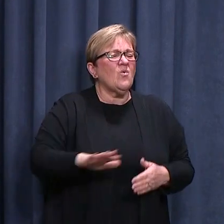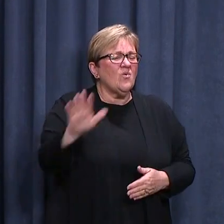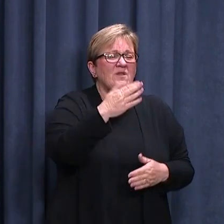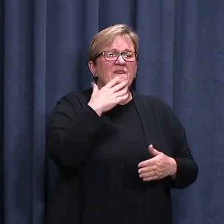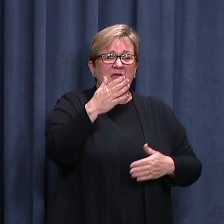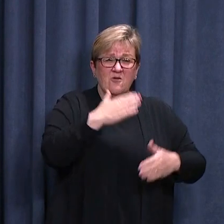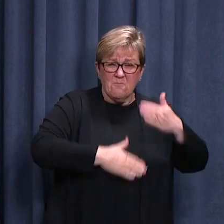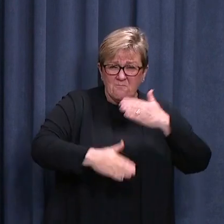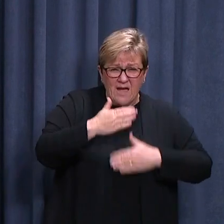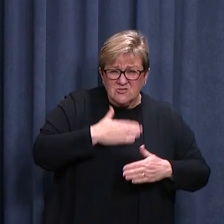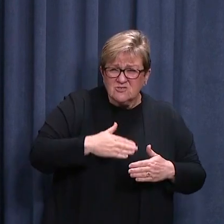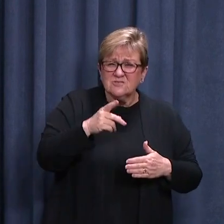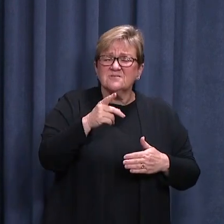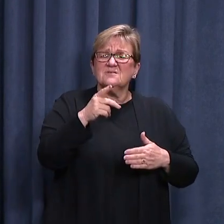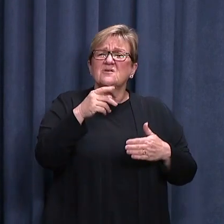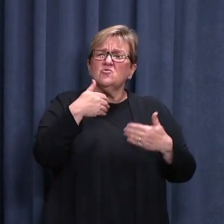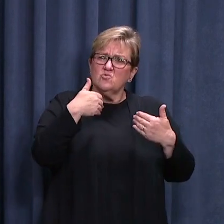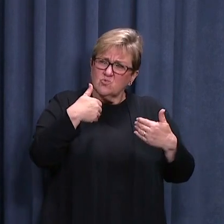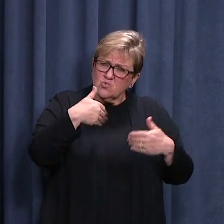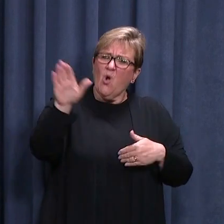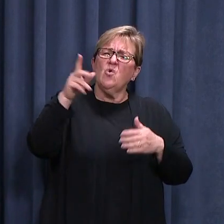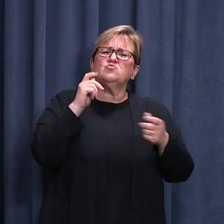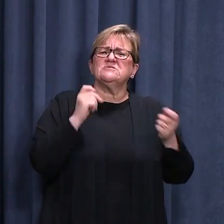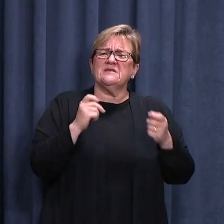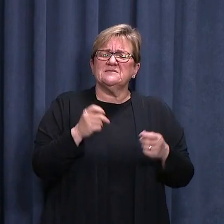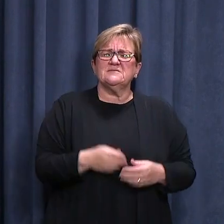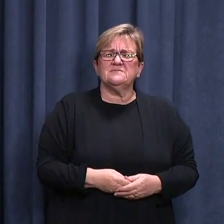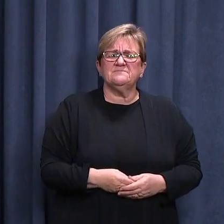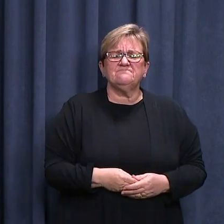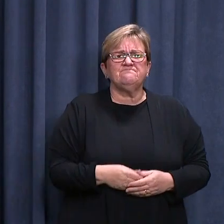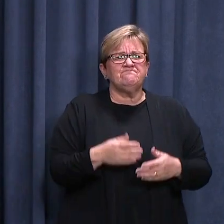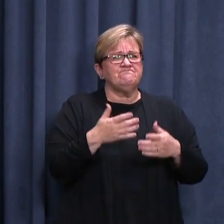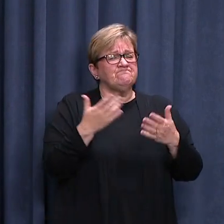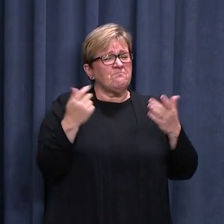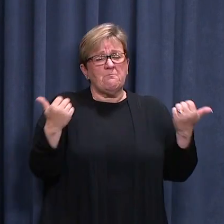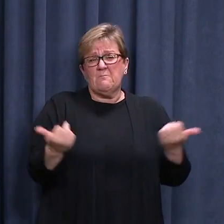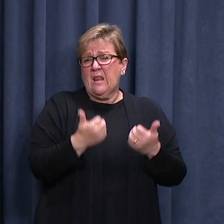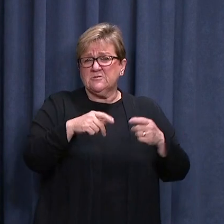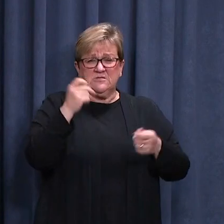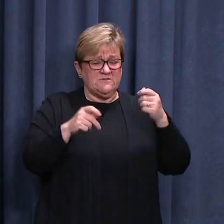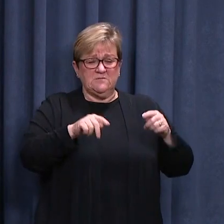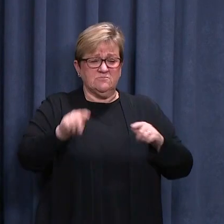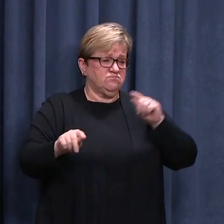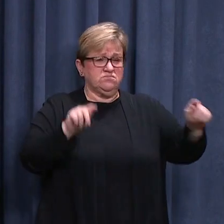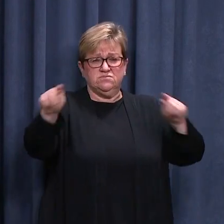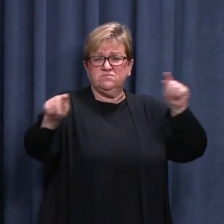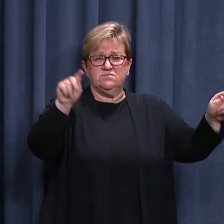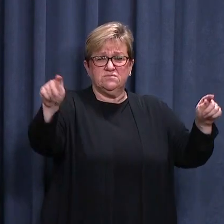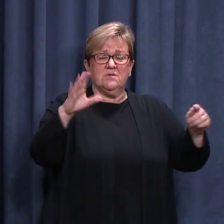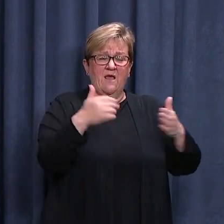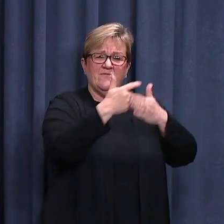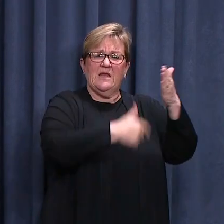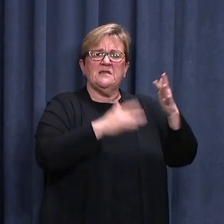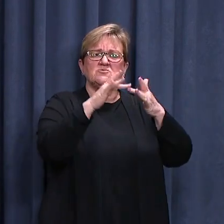for their patience and for going out and getting tested. There is a wide range of testing locations available and they're all listed